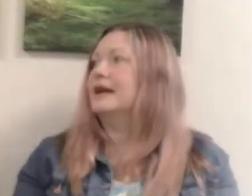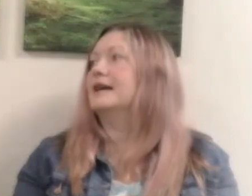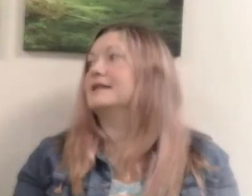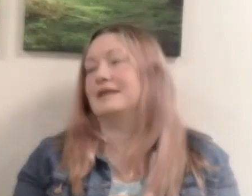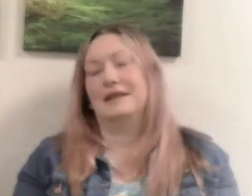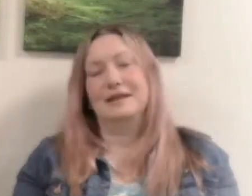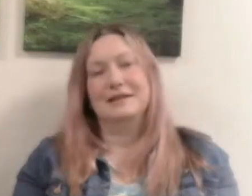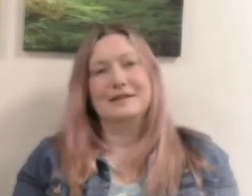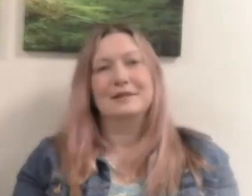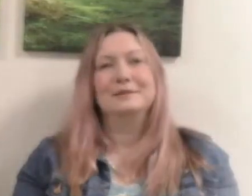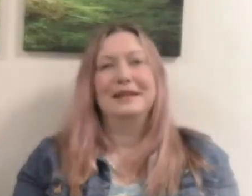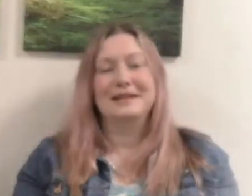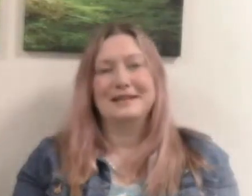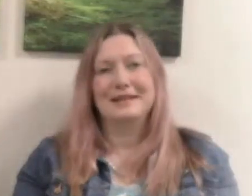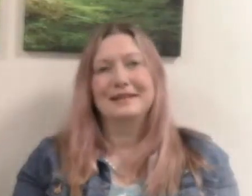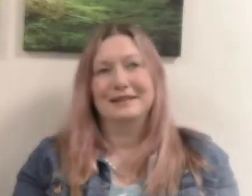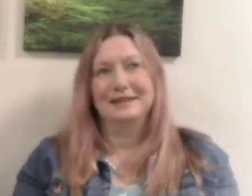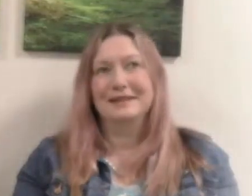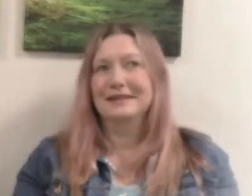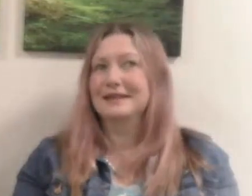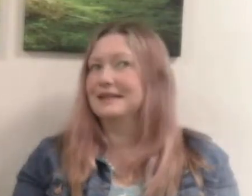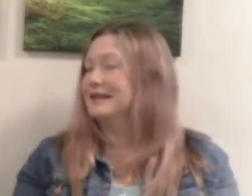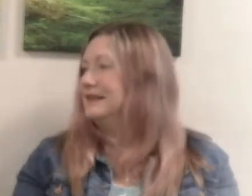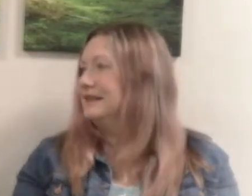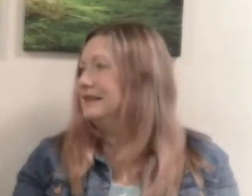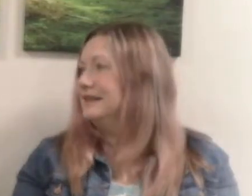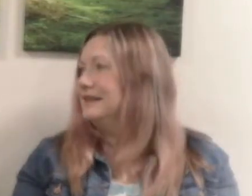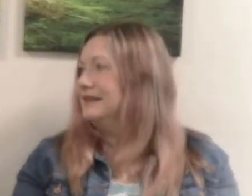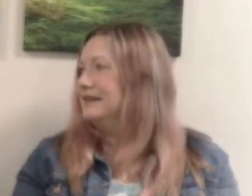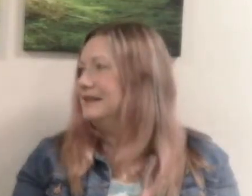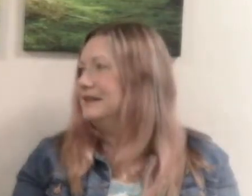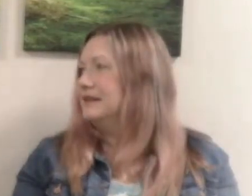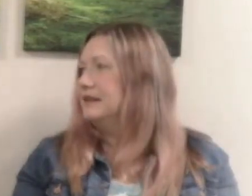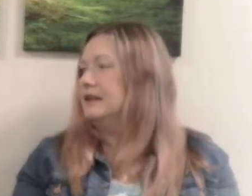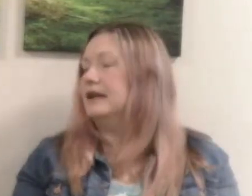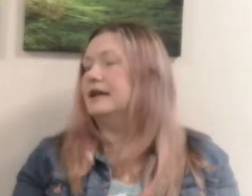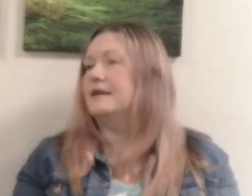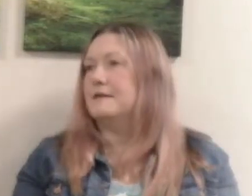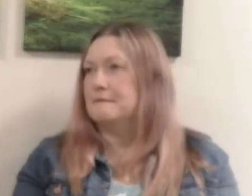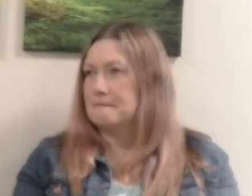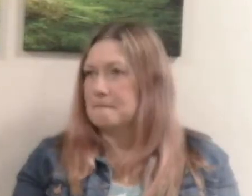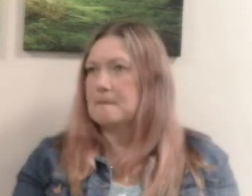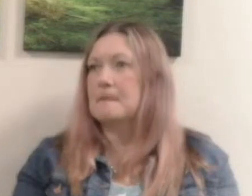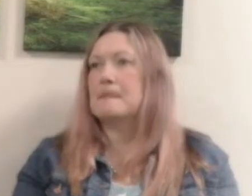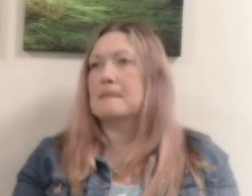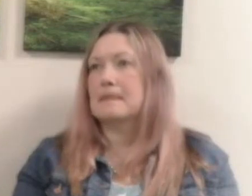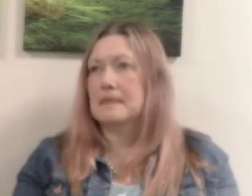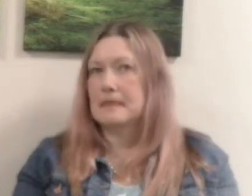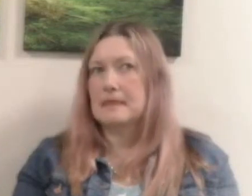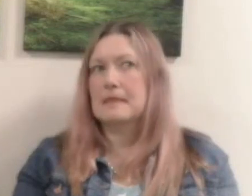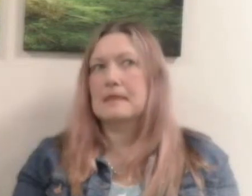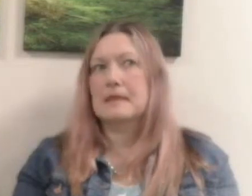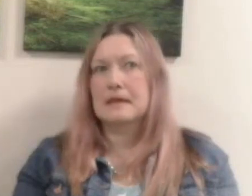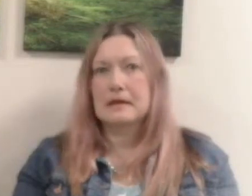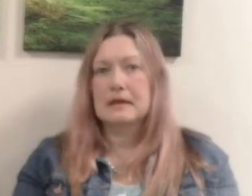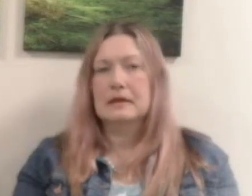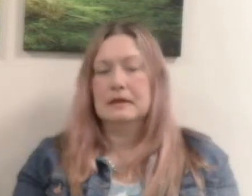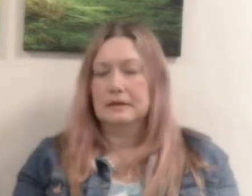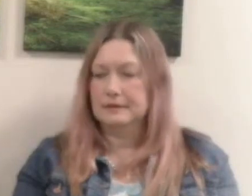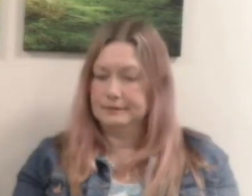earlier i like that um but there's also it's it's separation sin separates us from god so i mean if we look to that first question